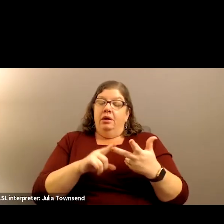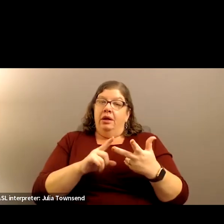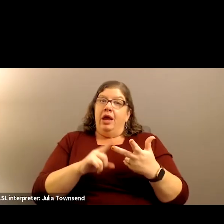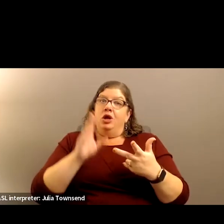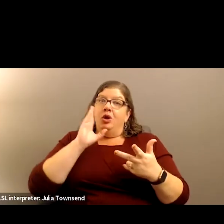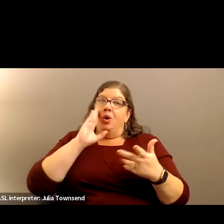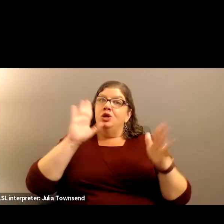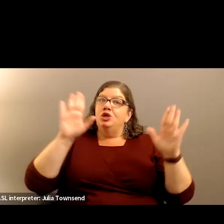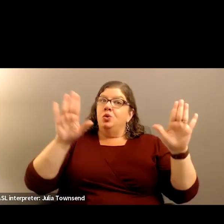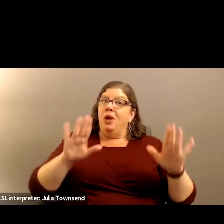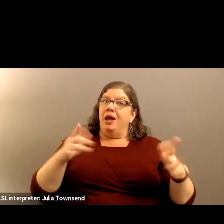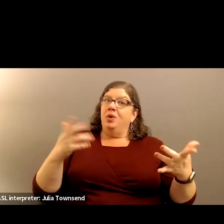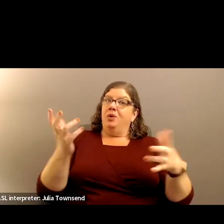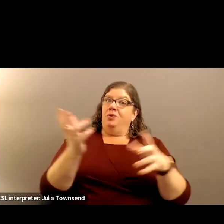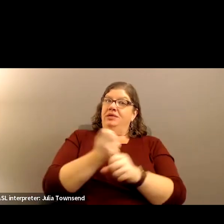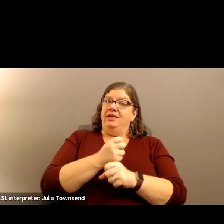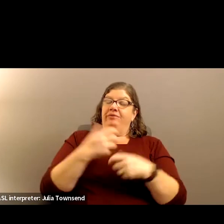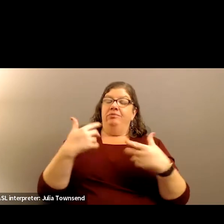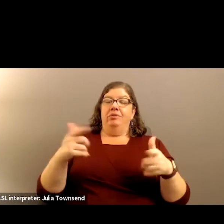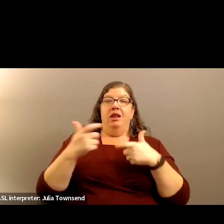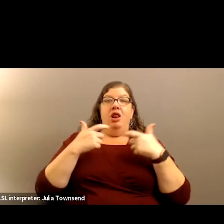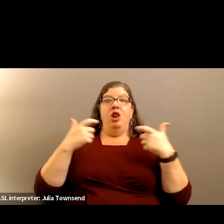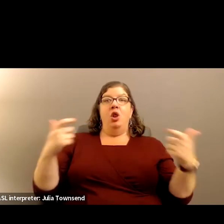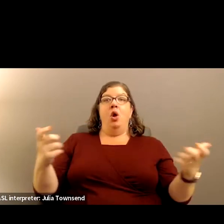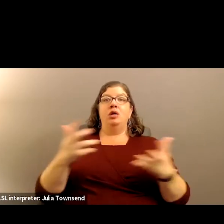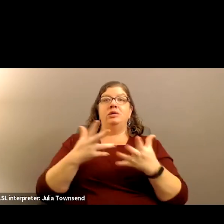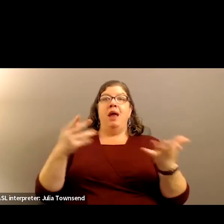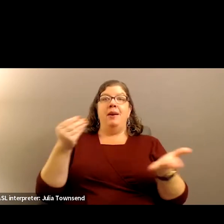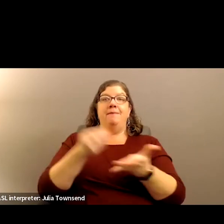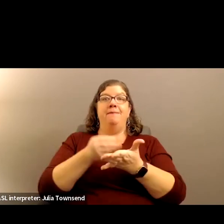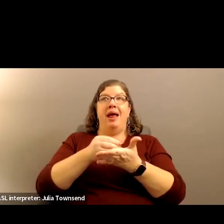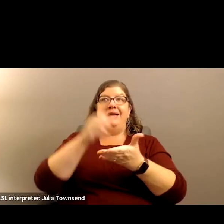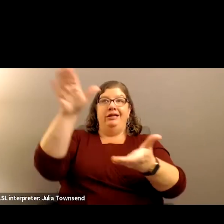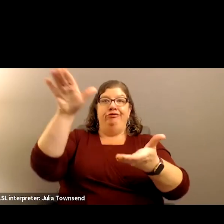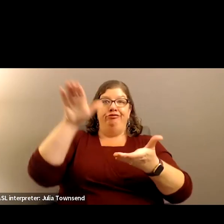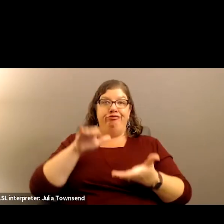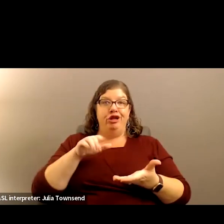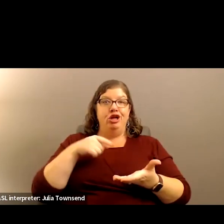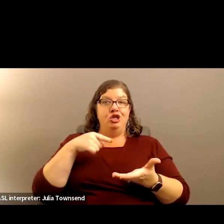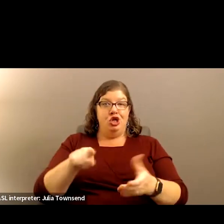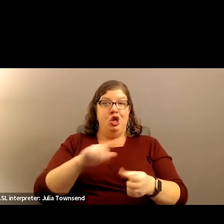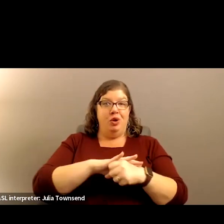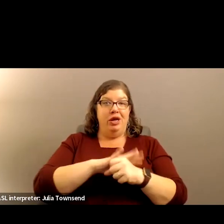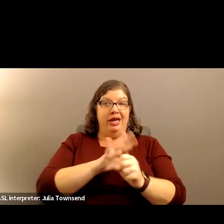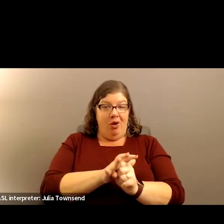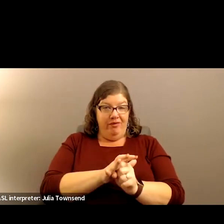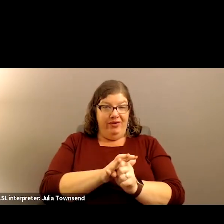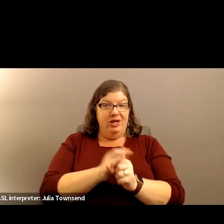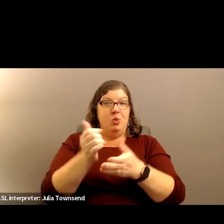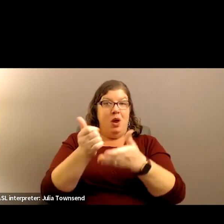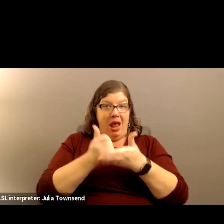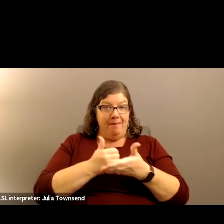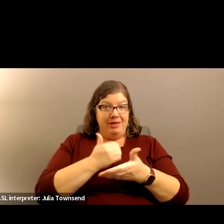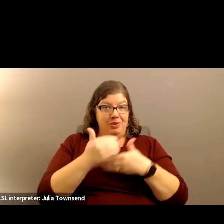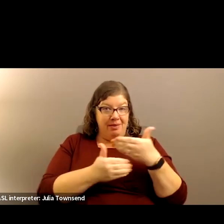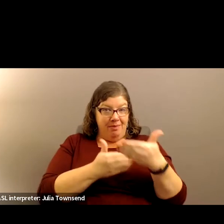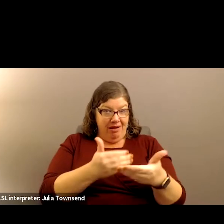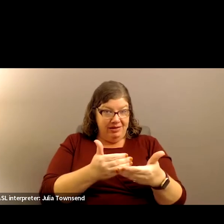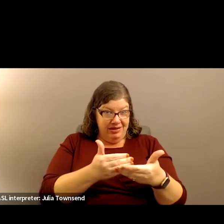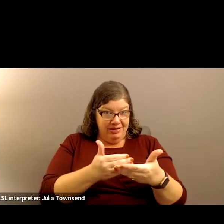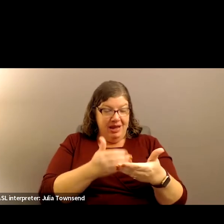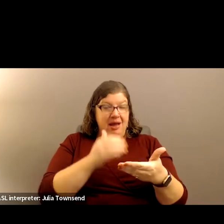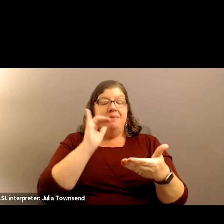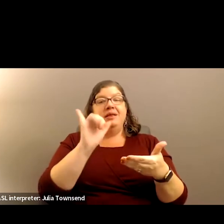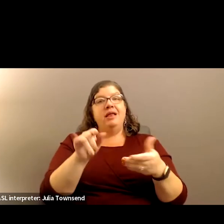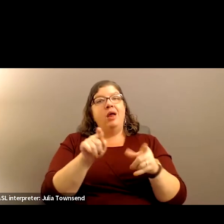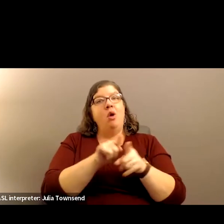we received such large amounts of money during COVID to help us through that process. But what that also did